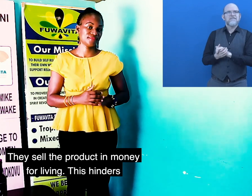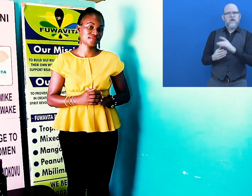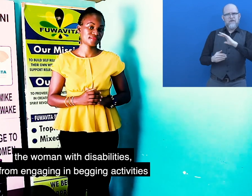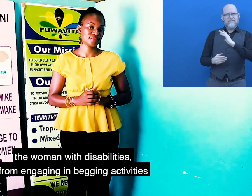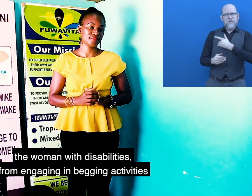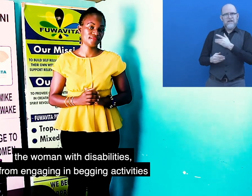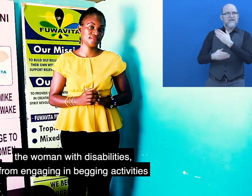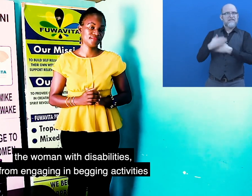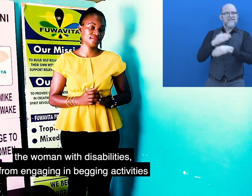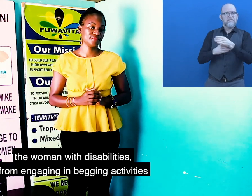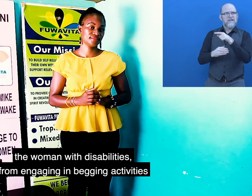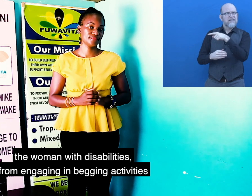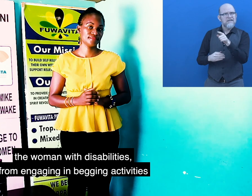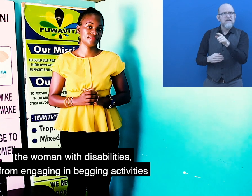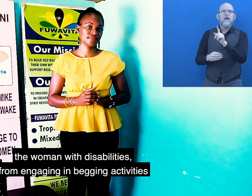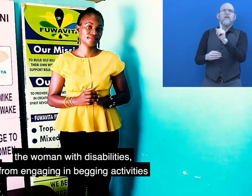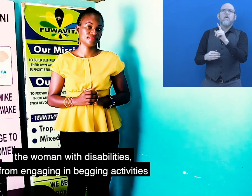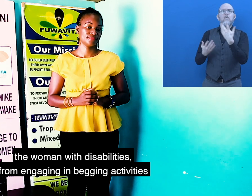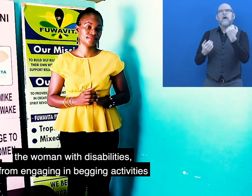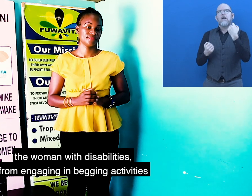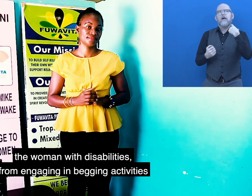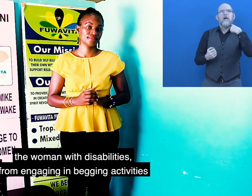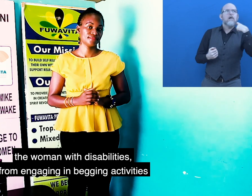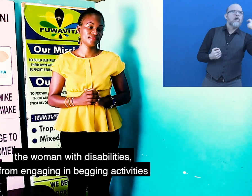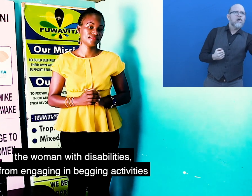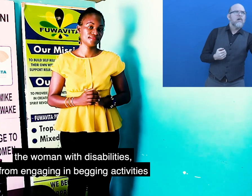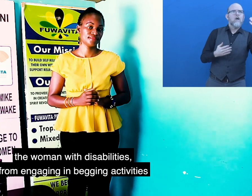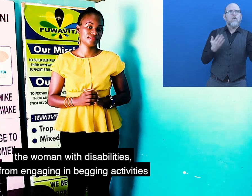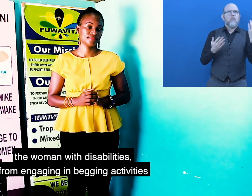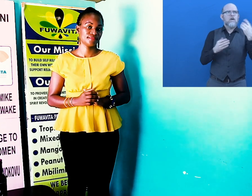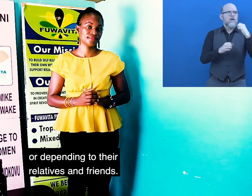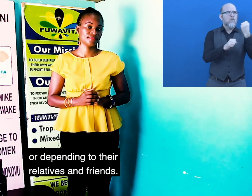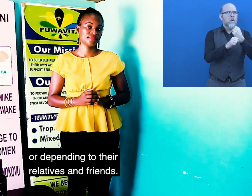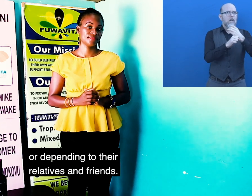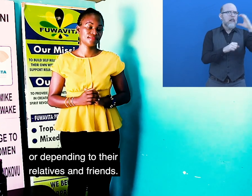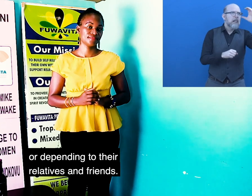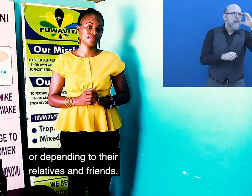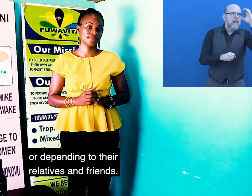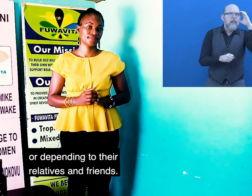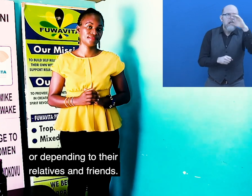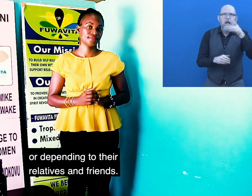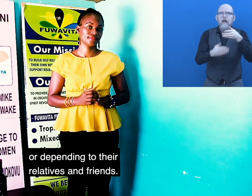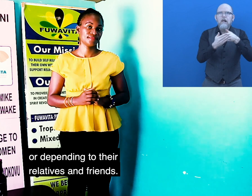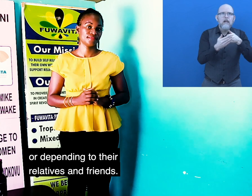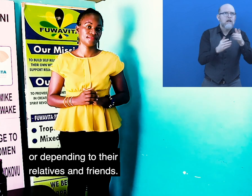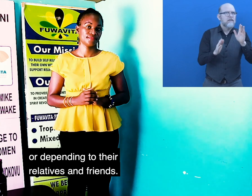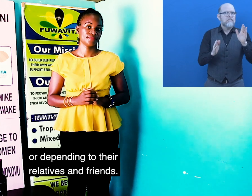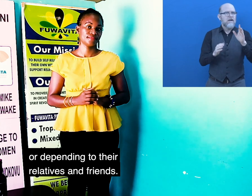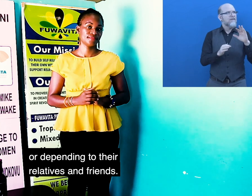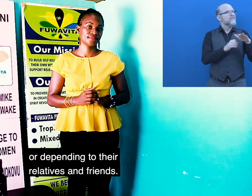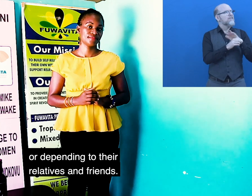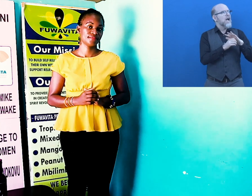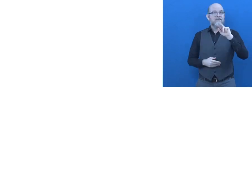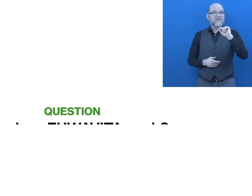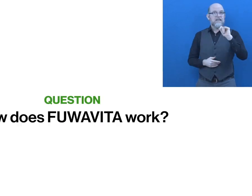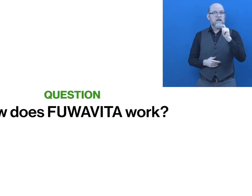hinders the women with disabilities from engaging in bigger activities or depending on their relatives and